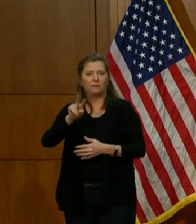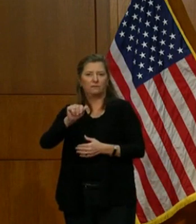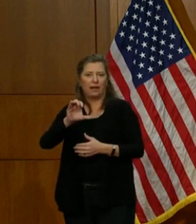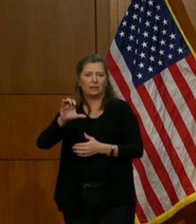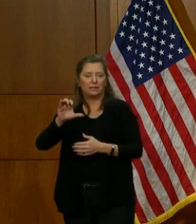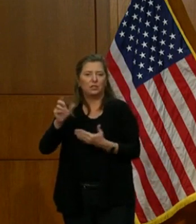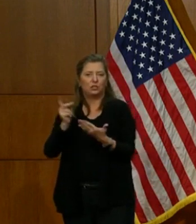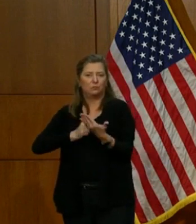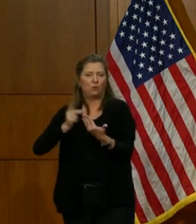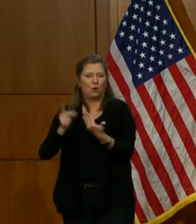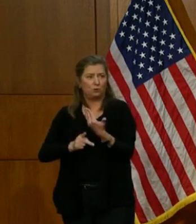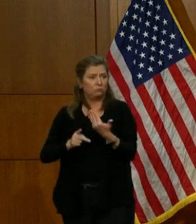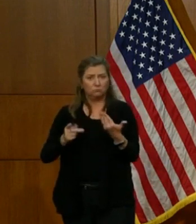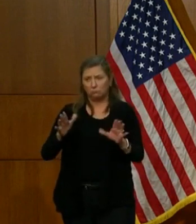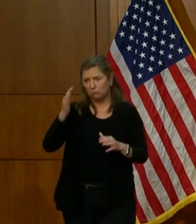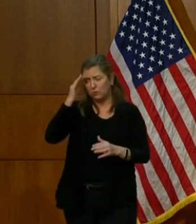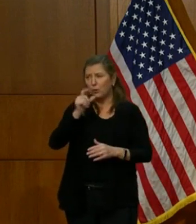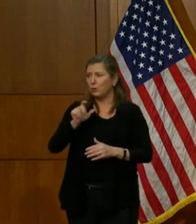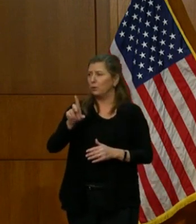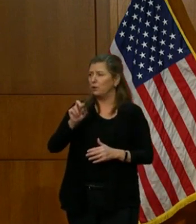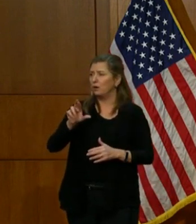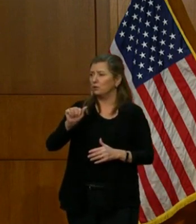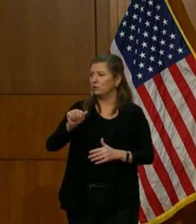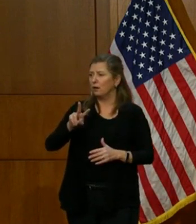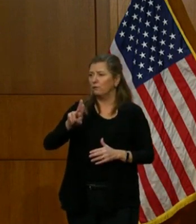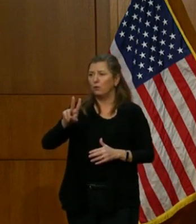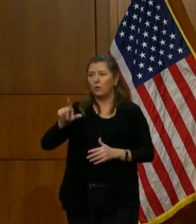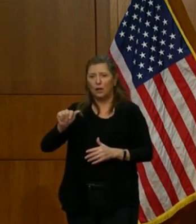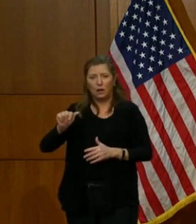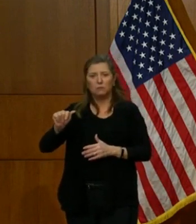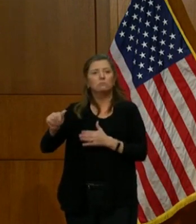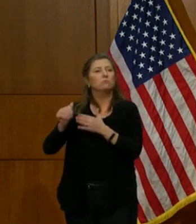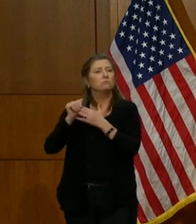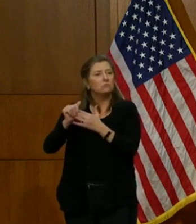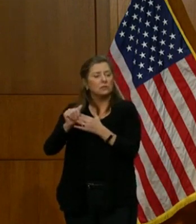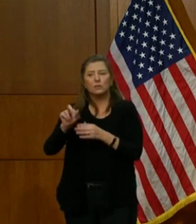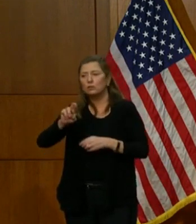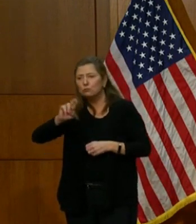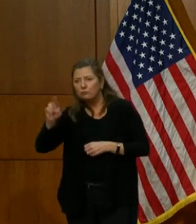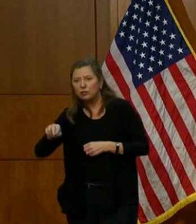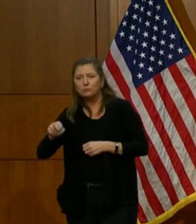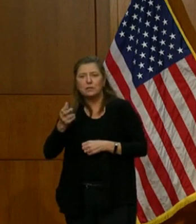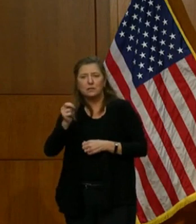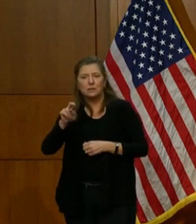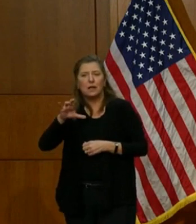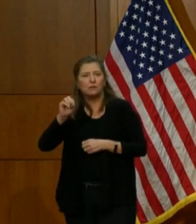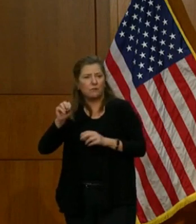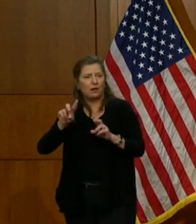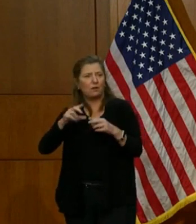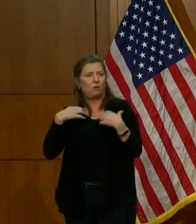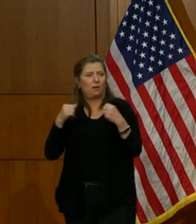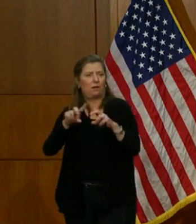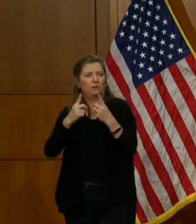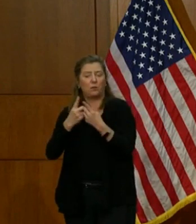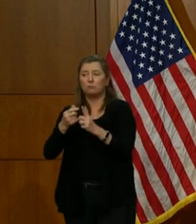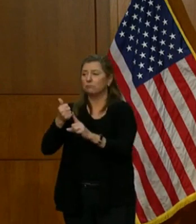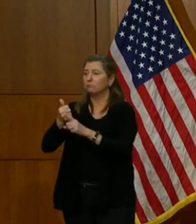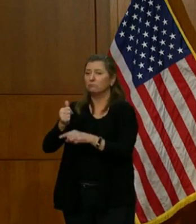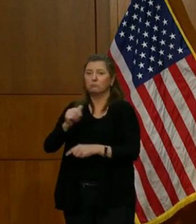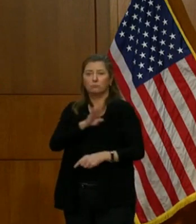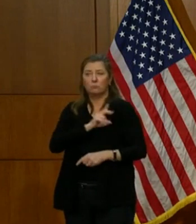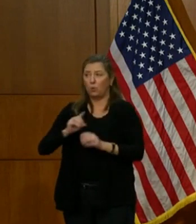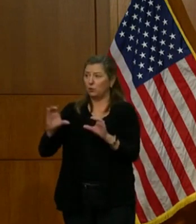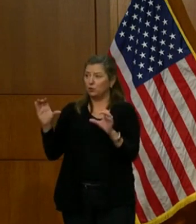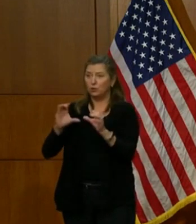Many of you know Dr. Avula. He leads the Richmond and Henrico Health Departments. He is a board-certified